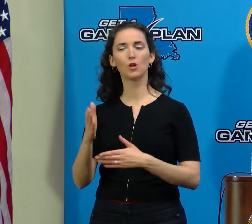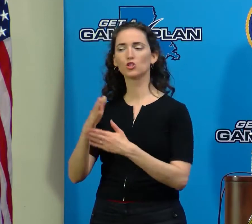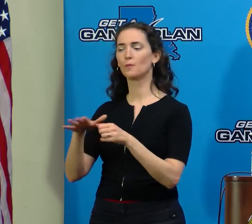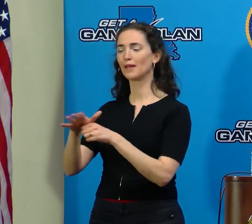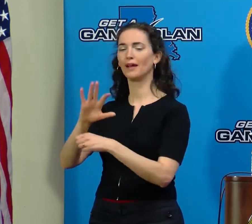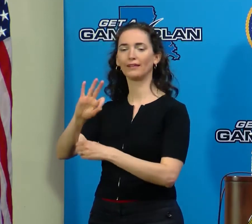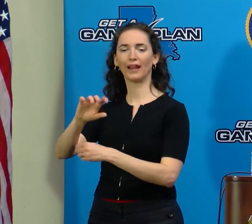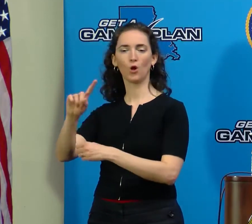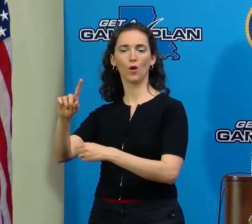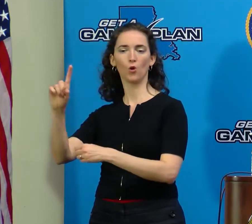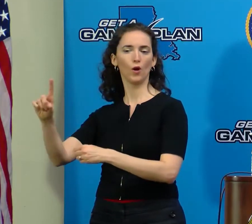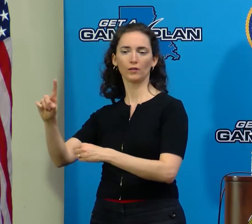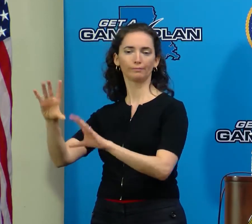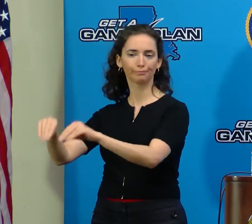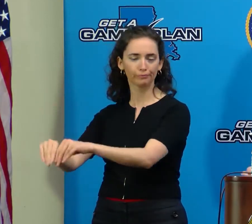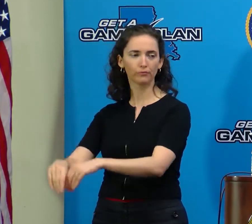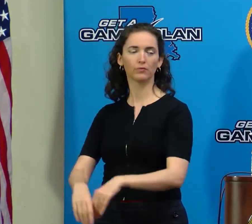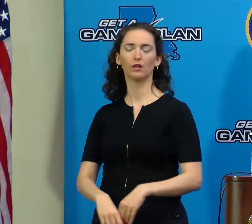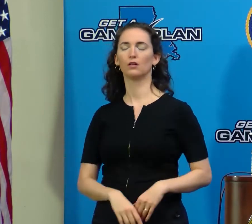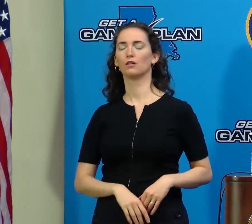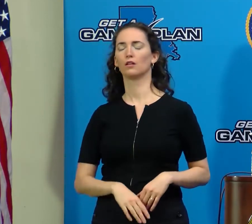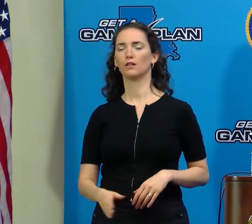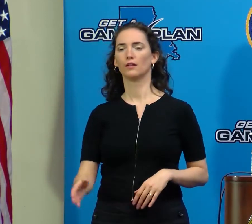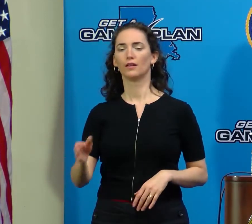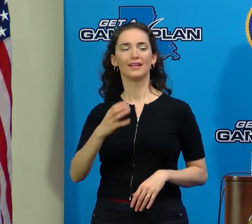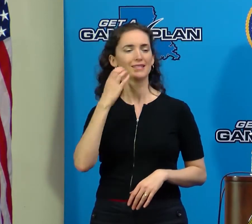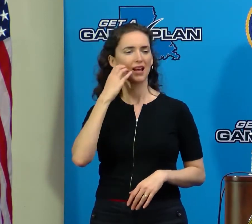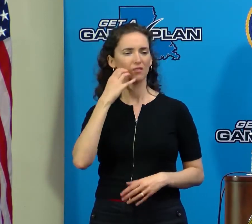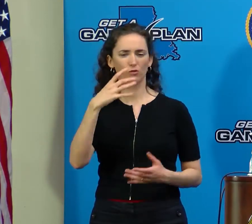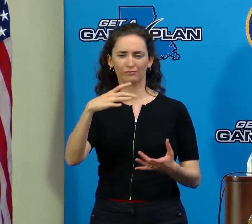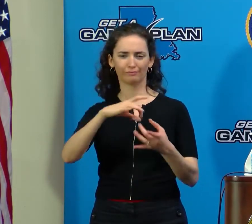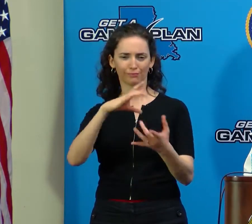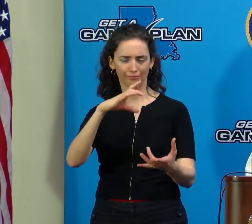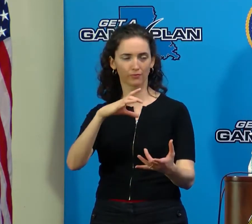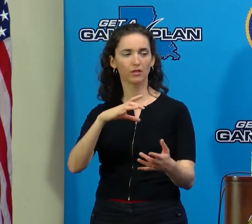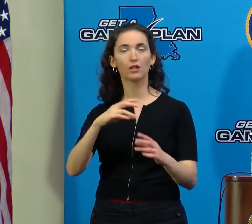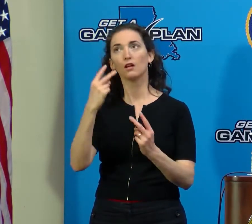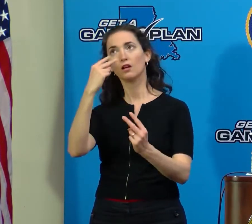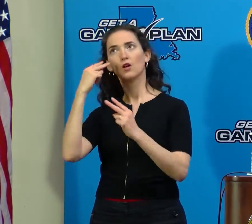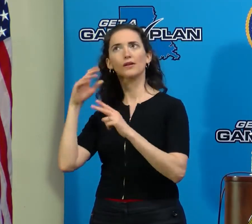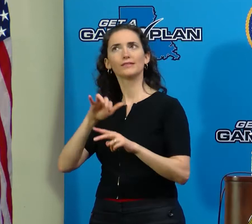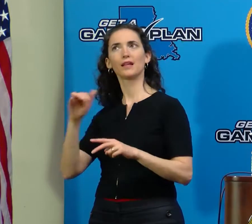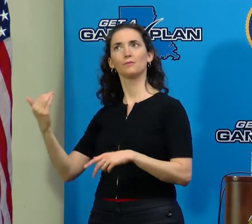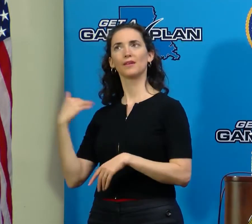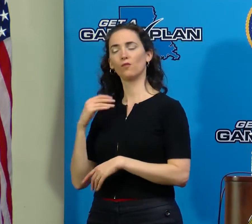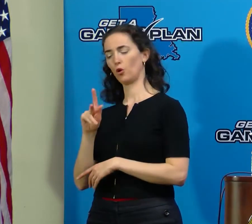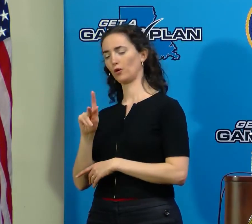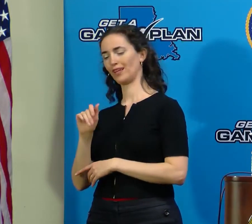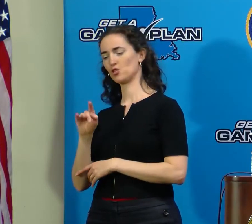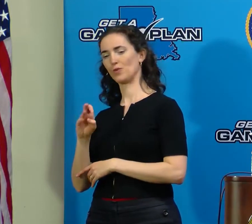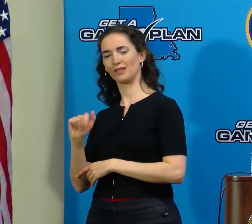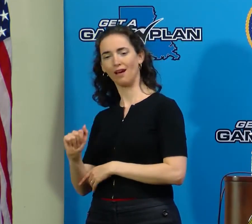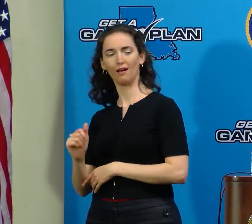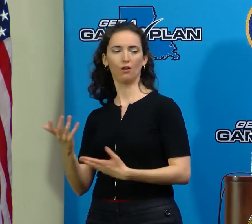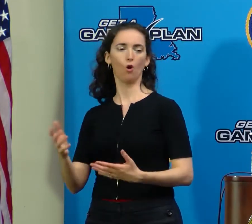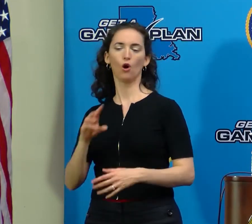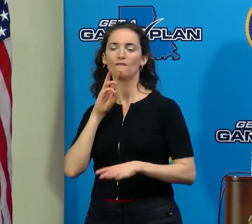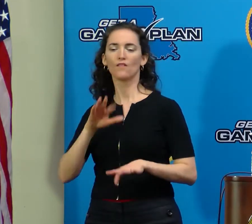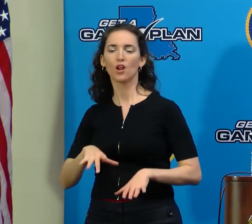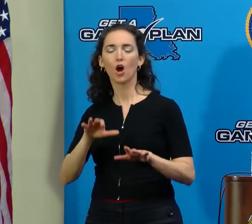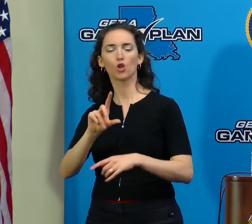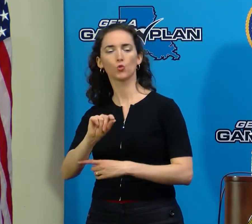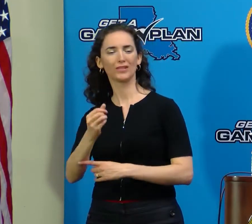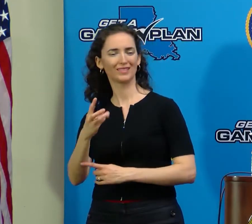that is very reminiscent of Trina, that's reminiscent of the 2016 flood. I guess I'm just wondering